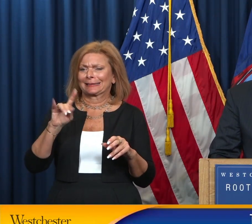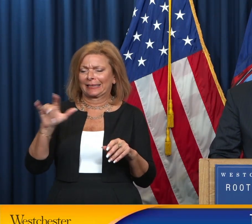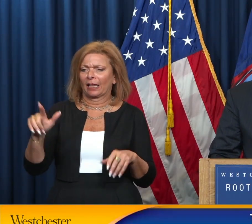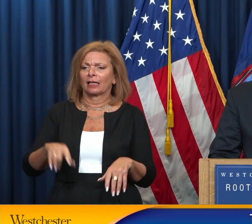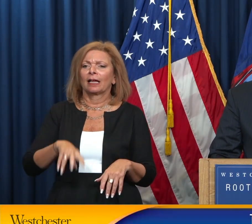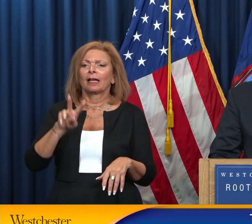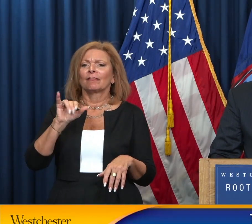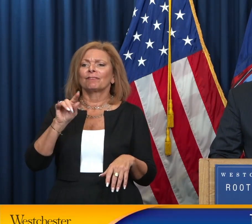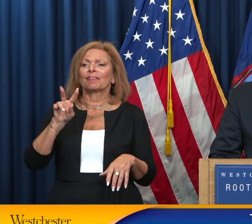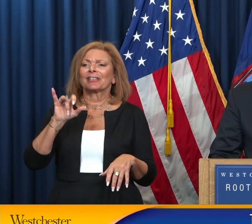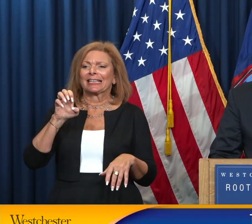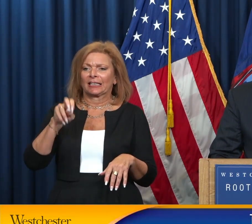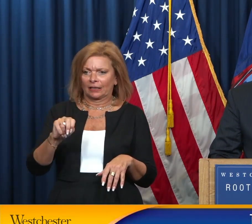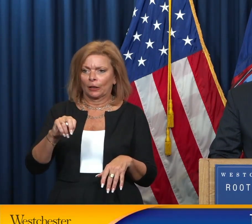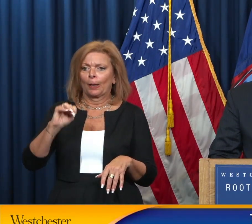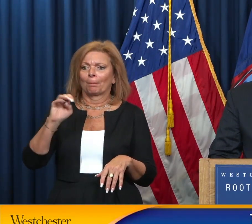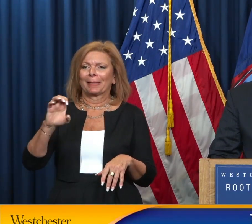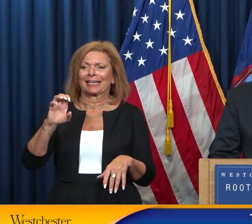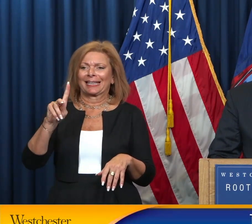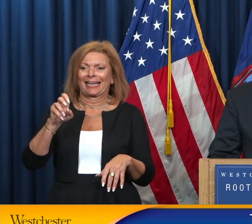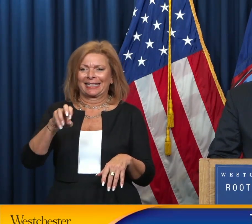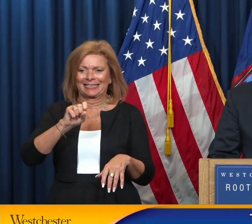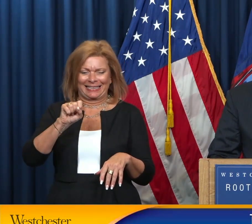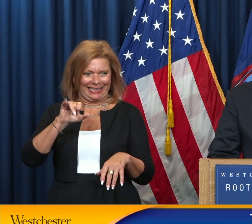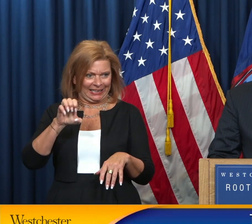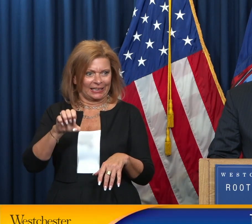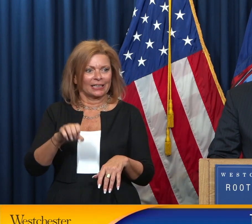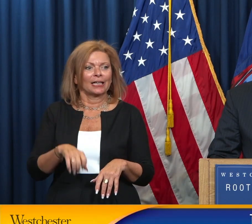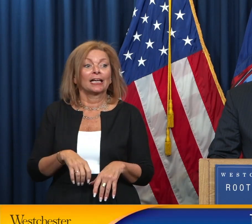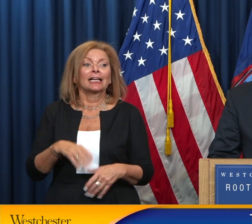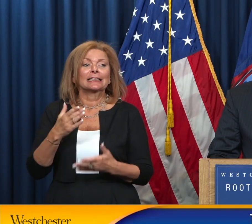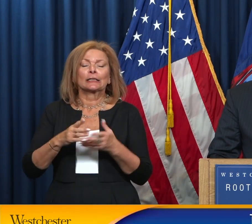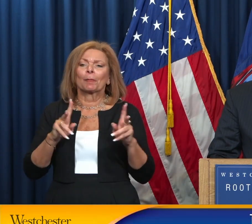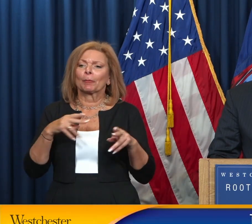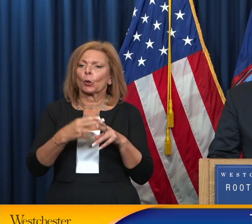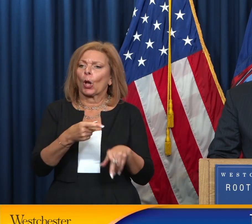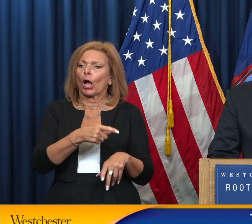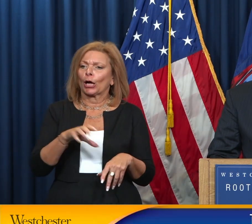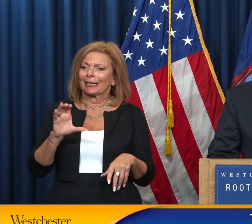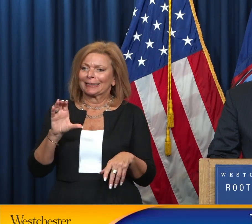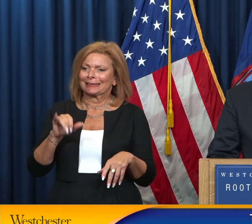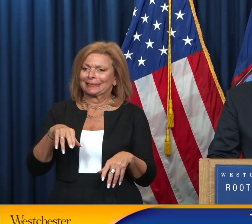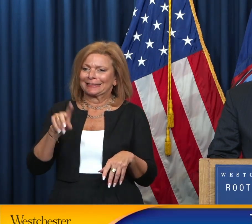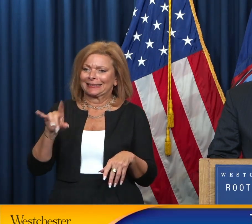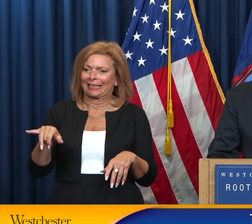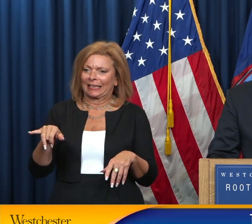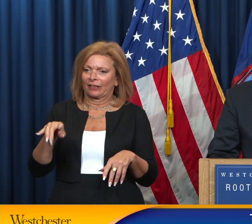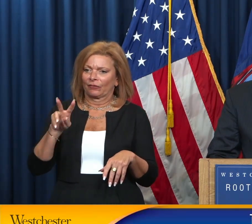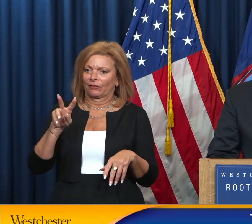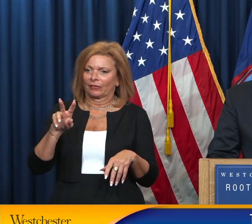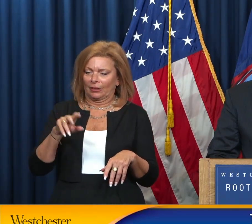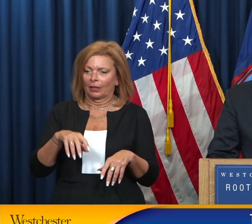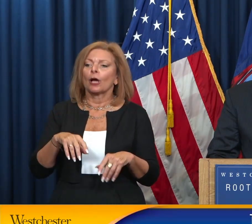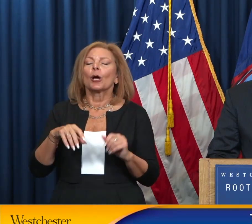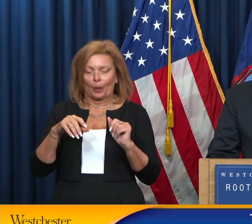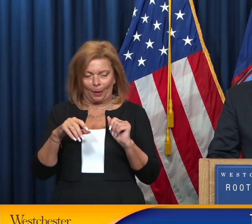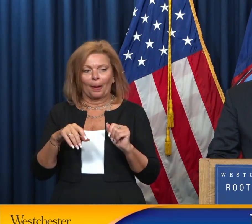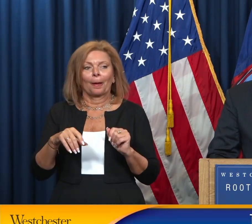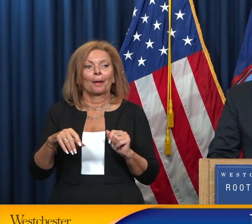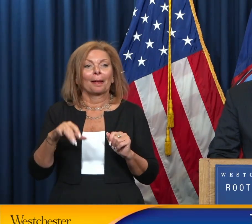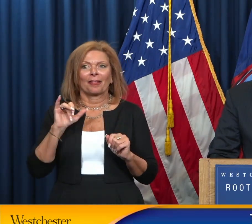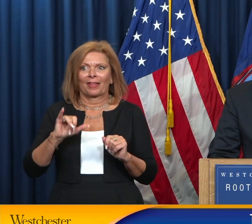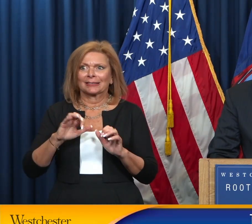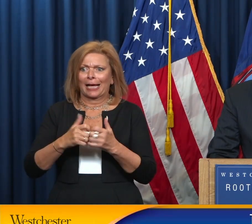Some people call her Cindy because that's how long she's been engaged and involved in the great city of Peekskill. But Mayor